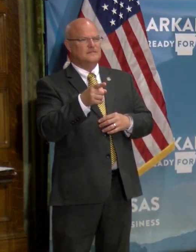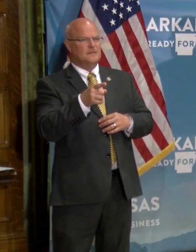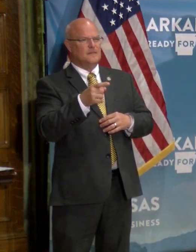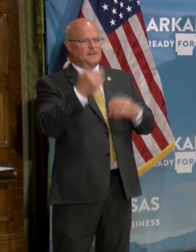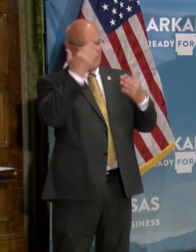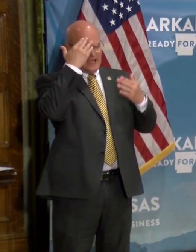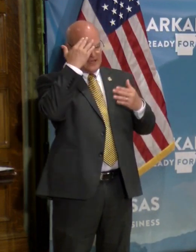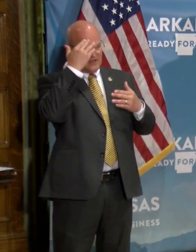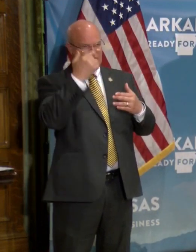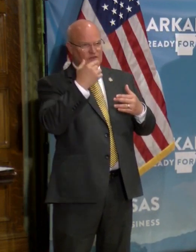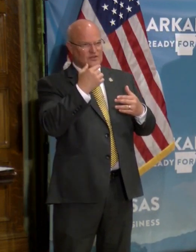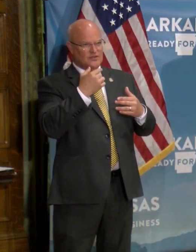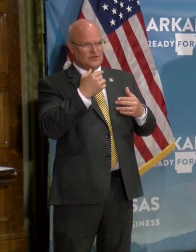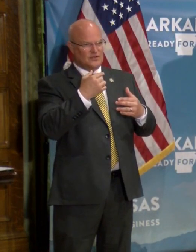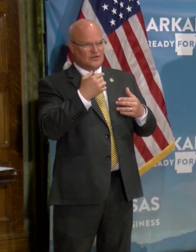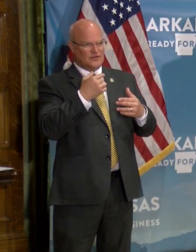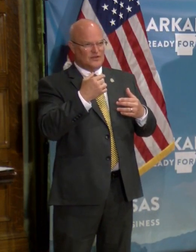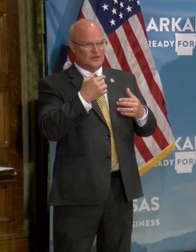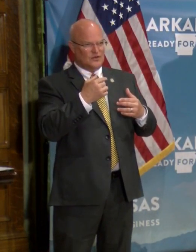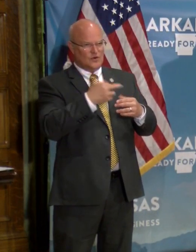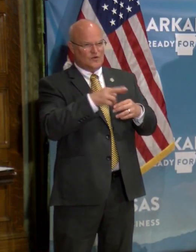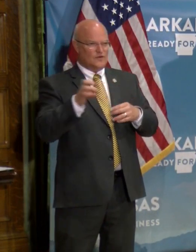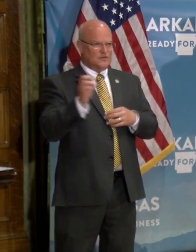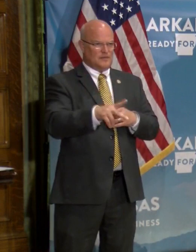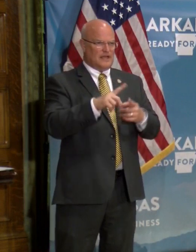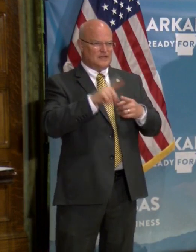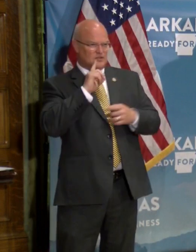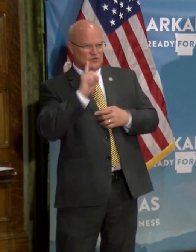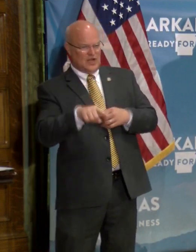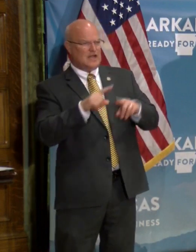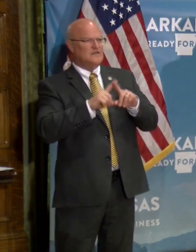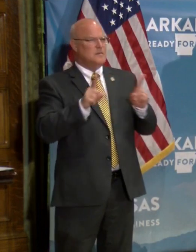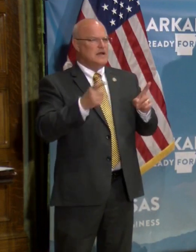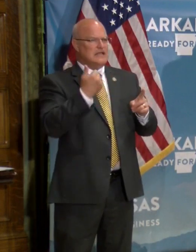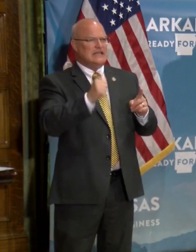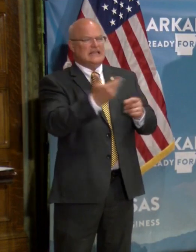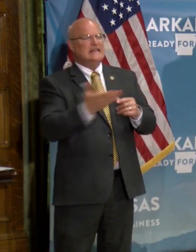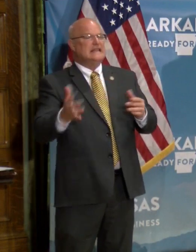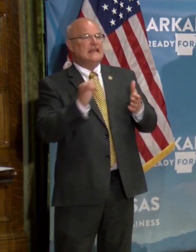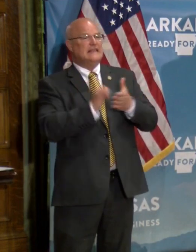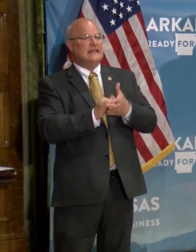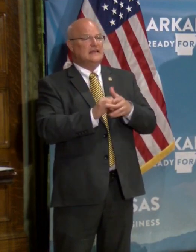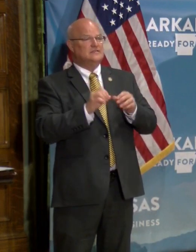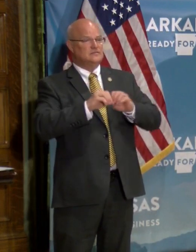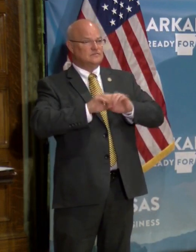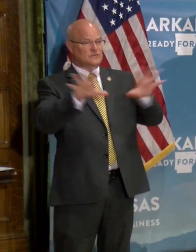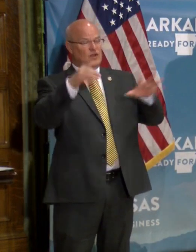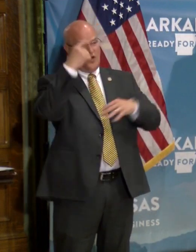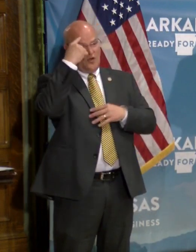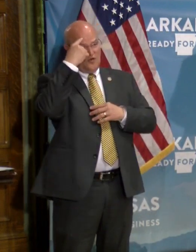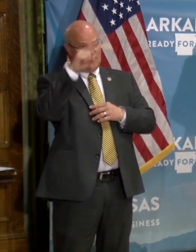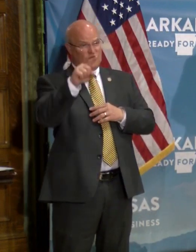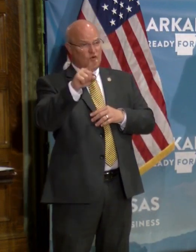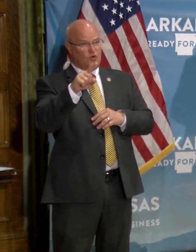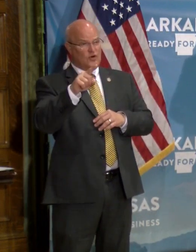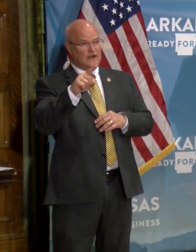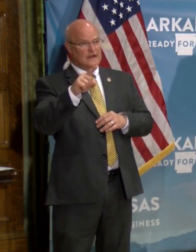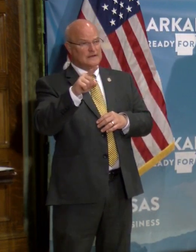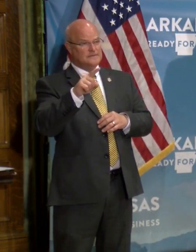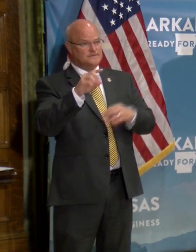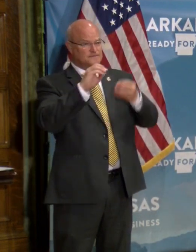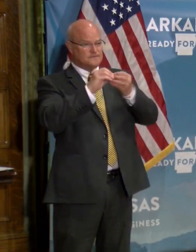I know you're just going to sort of, you know, refer us back to the, the directive, but is there anything that you can put out there for, um,